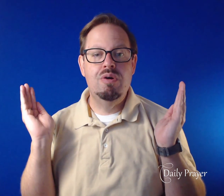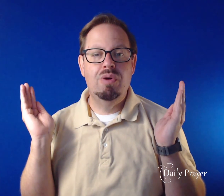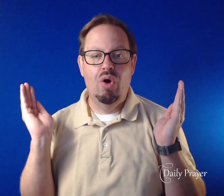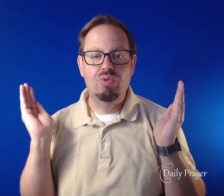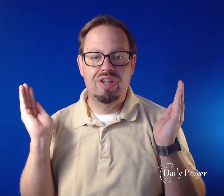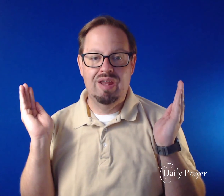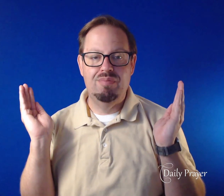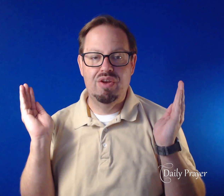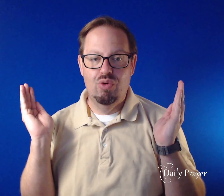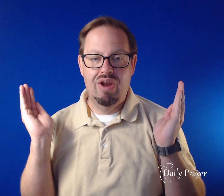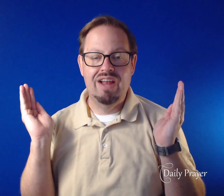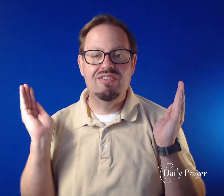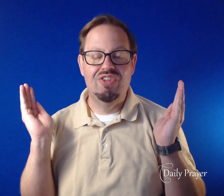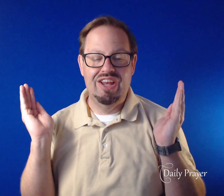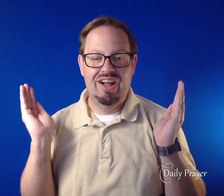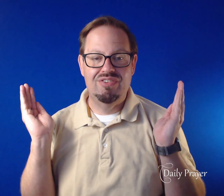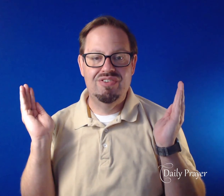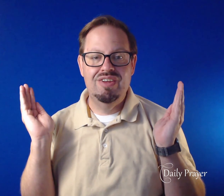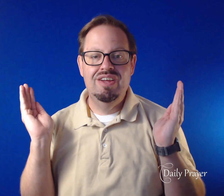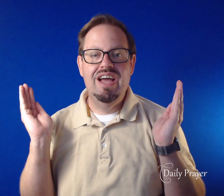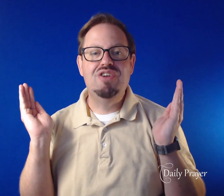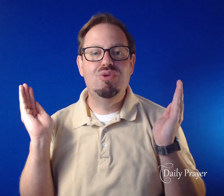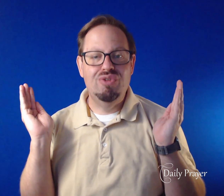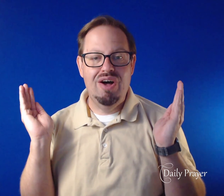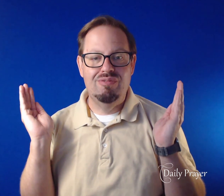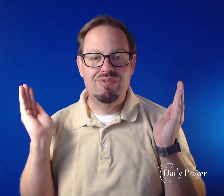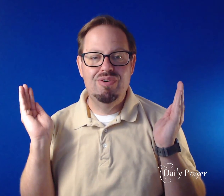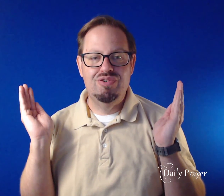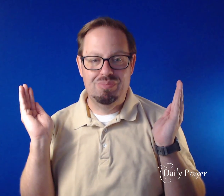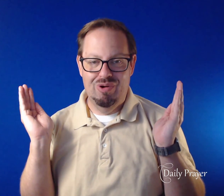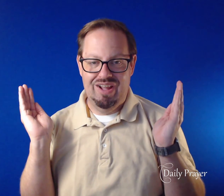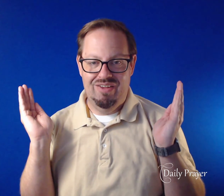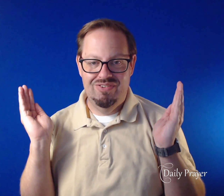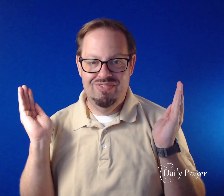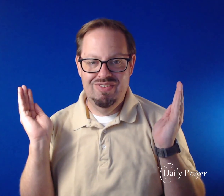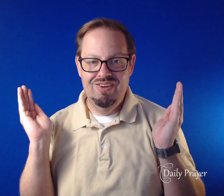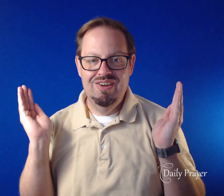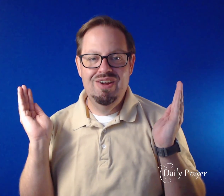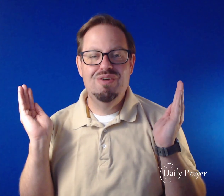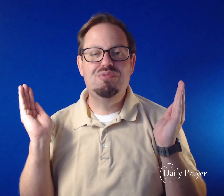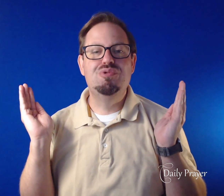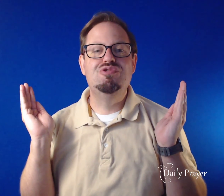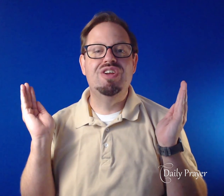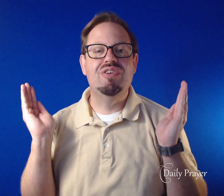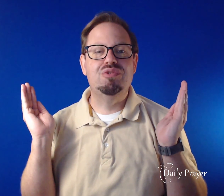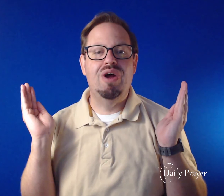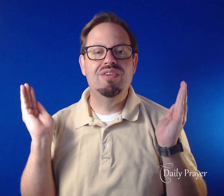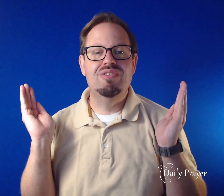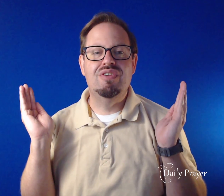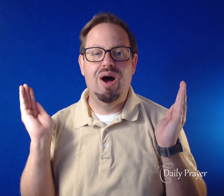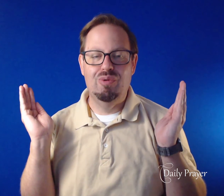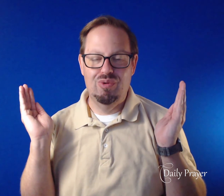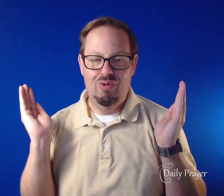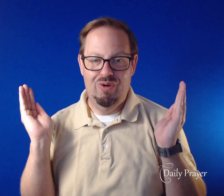but only that your hand is leading us, and your love supporting us. Through Jesus Christ, our Lord.